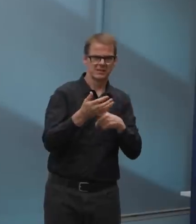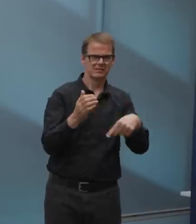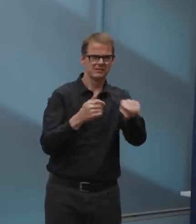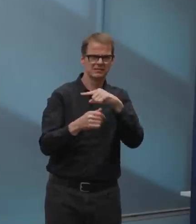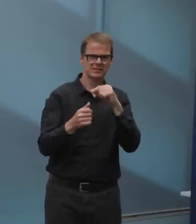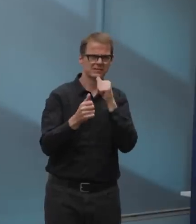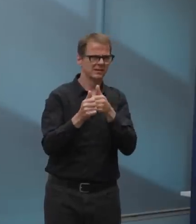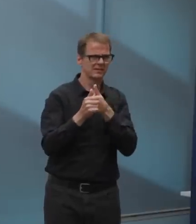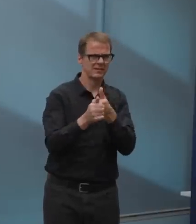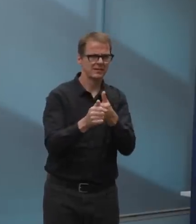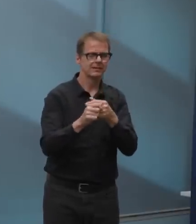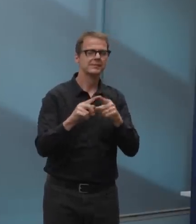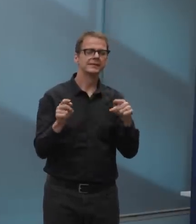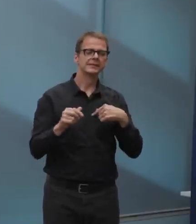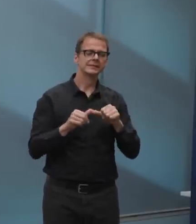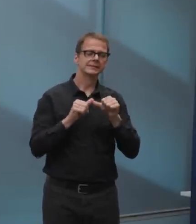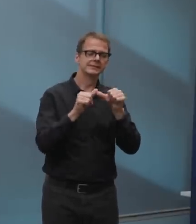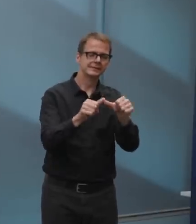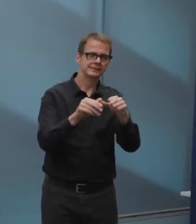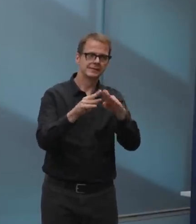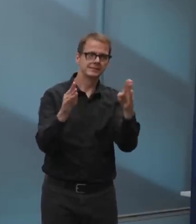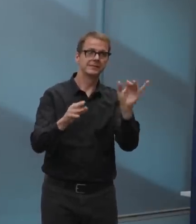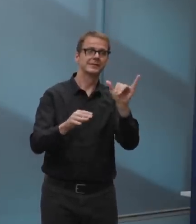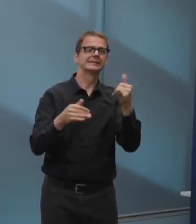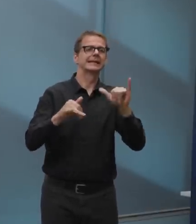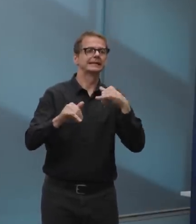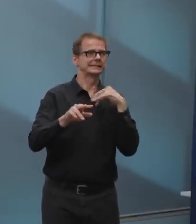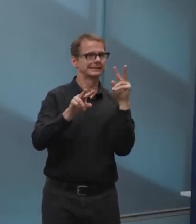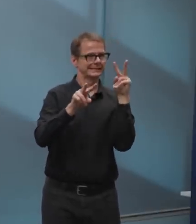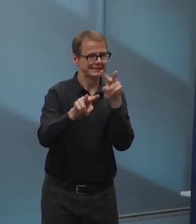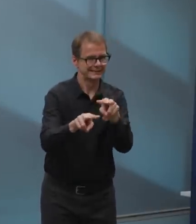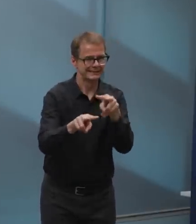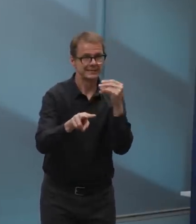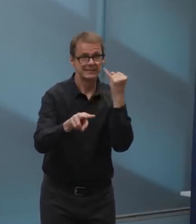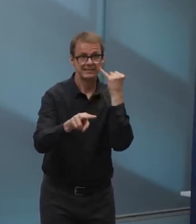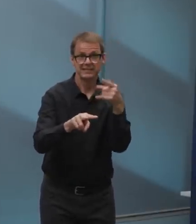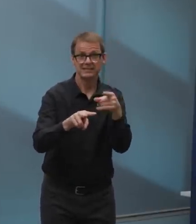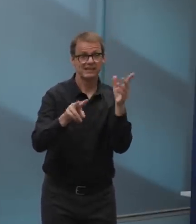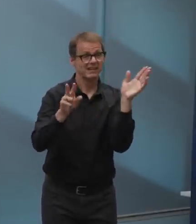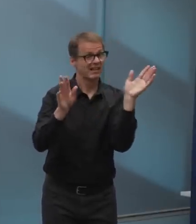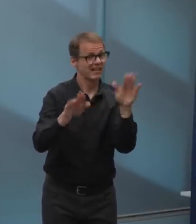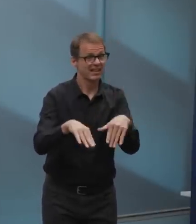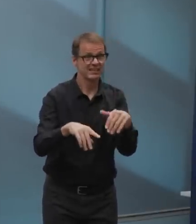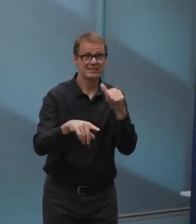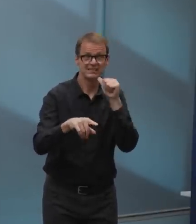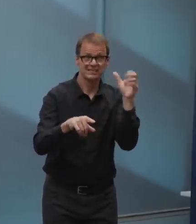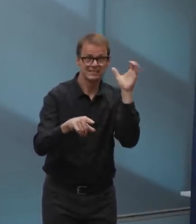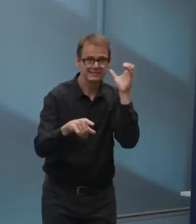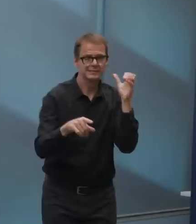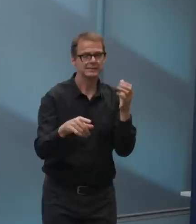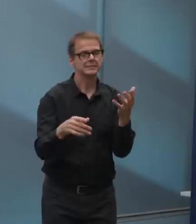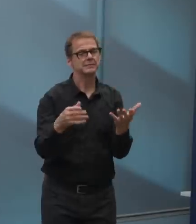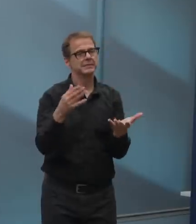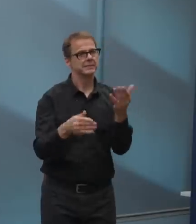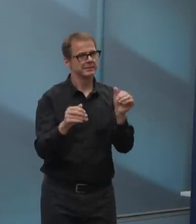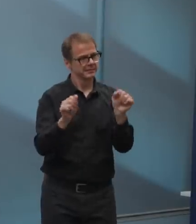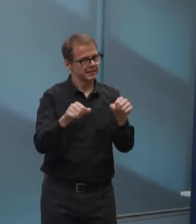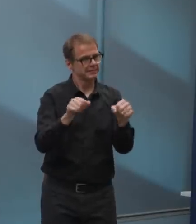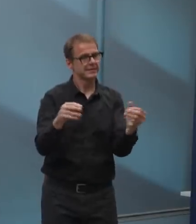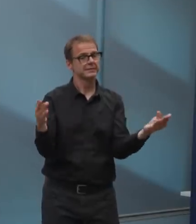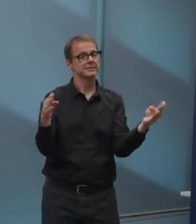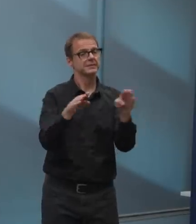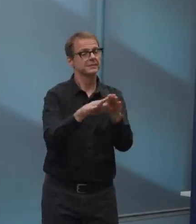not see good compliance, we may make a decision to close those again. So again, we all need to do our part to respect,